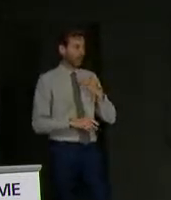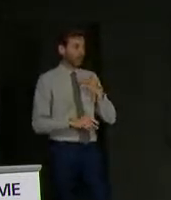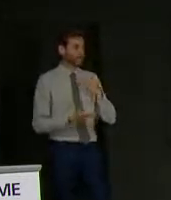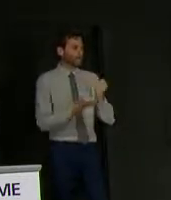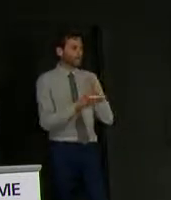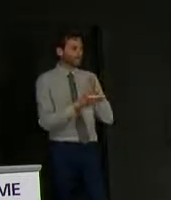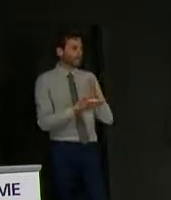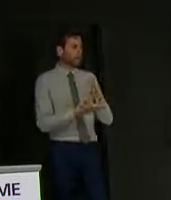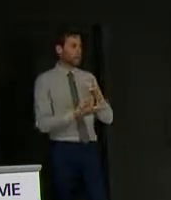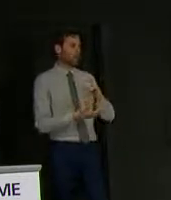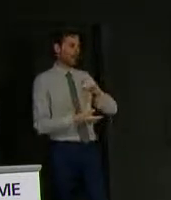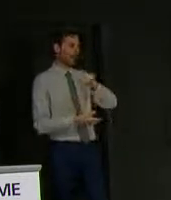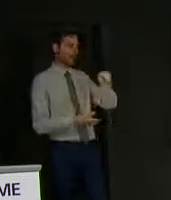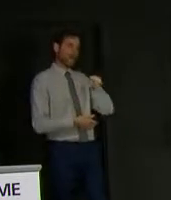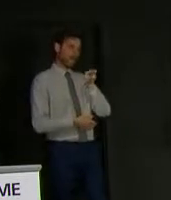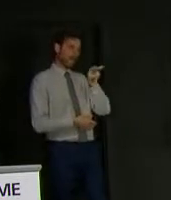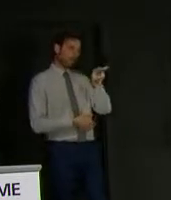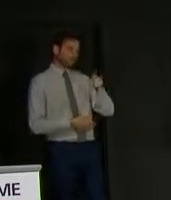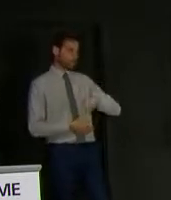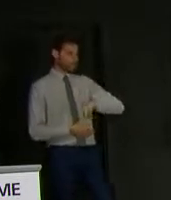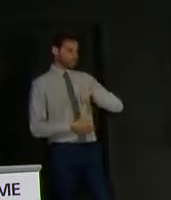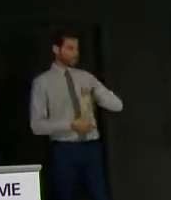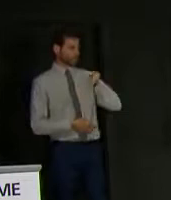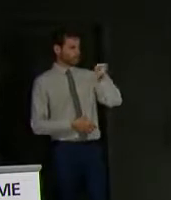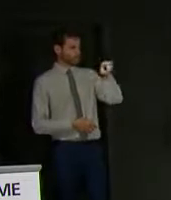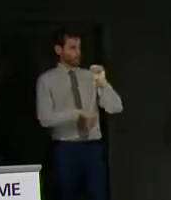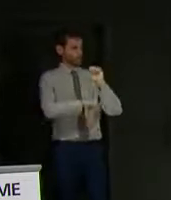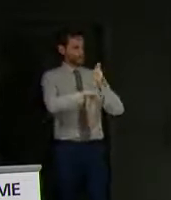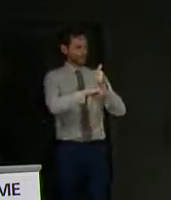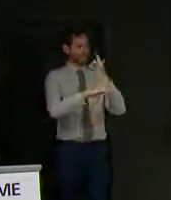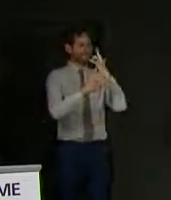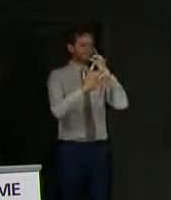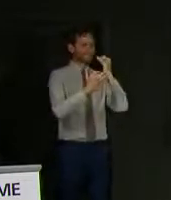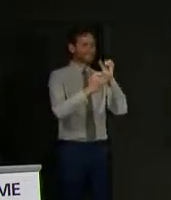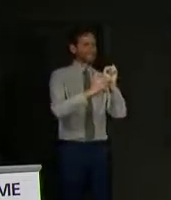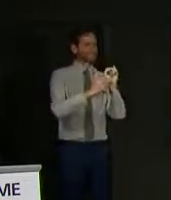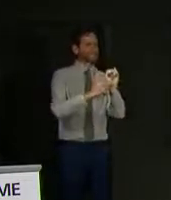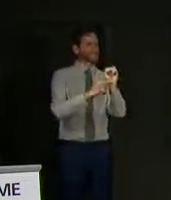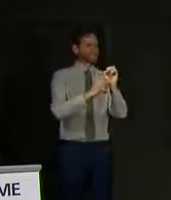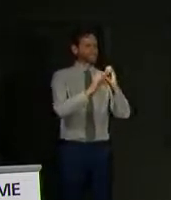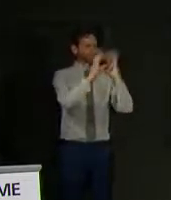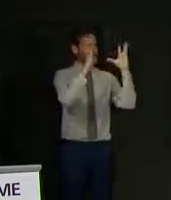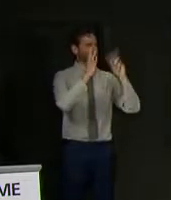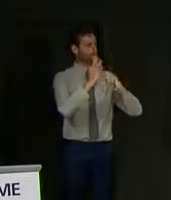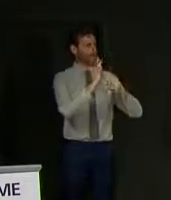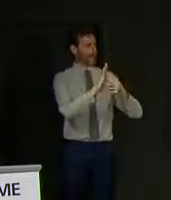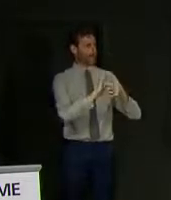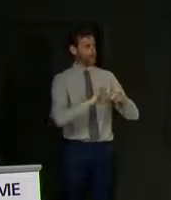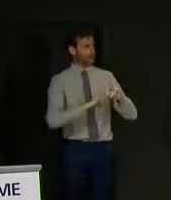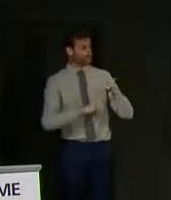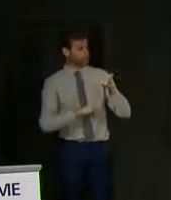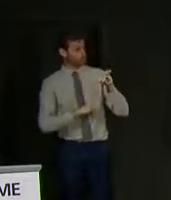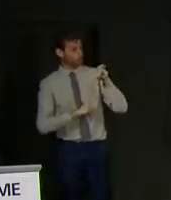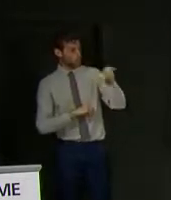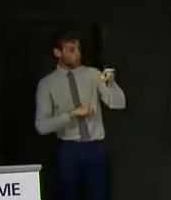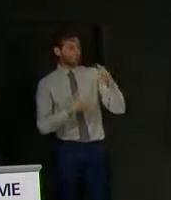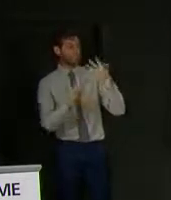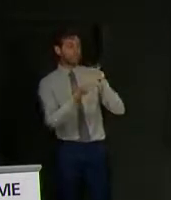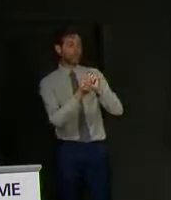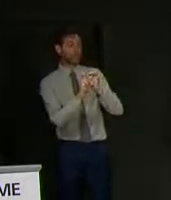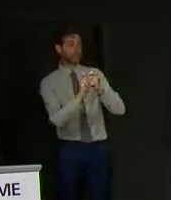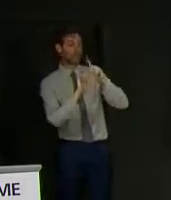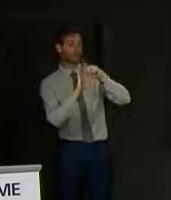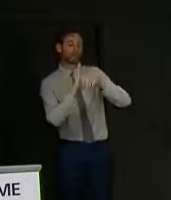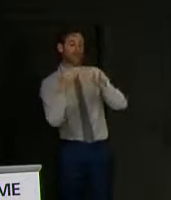confidence in your test-and-protect regime. Can you tell us, have you changed the guidelines for who